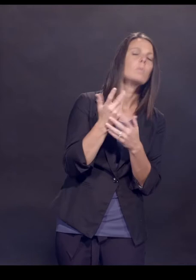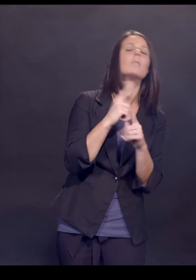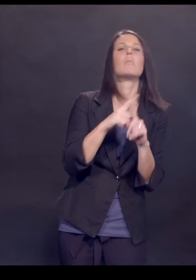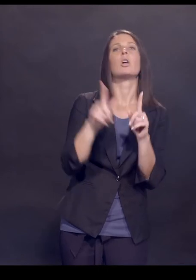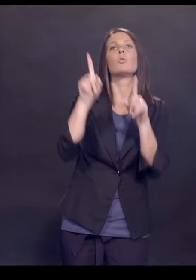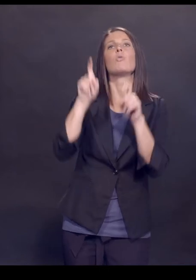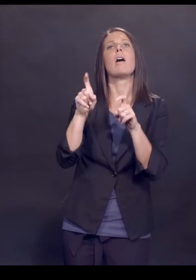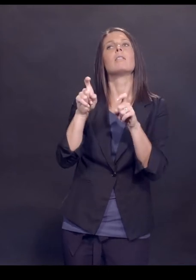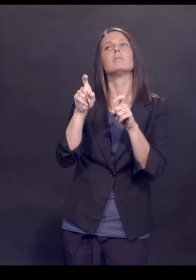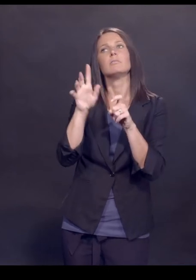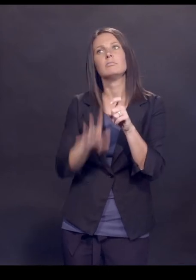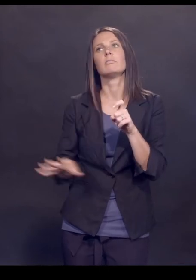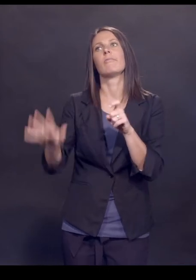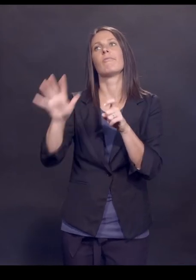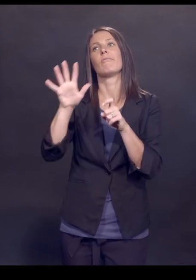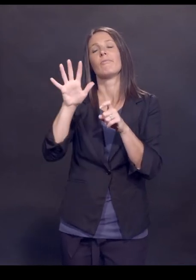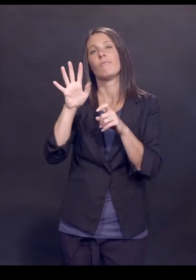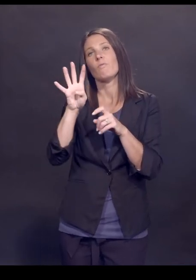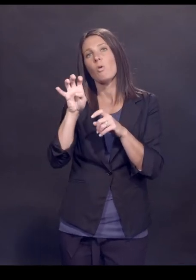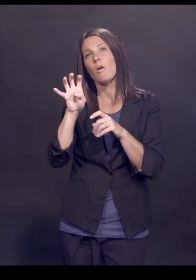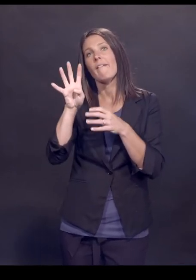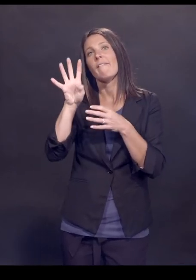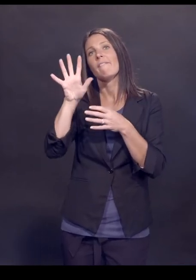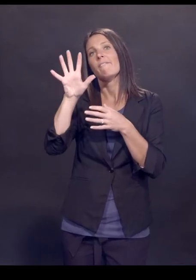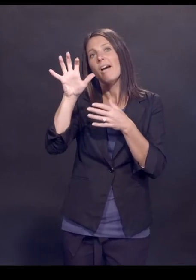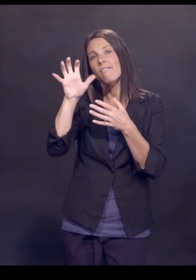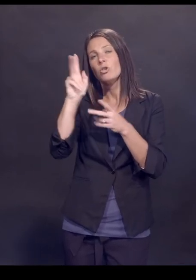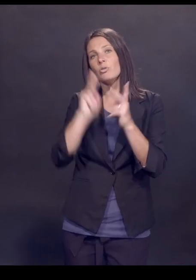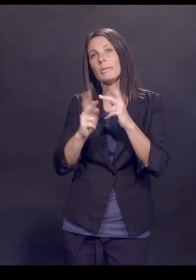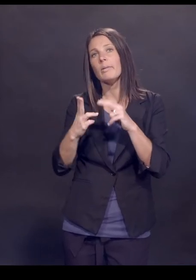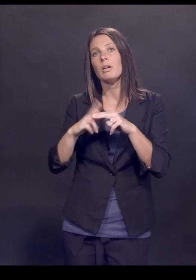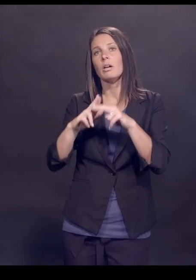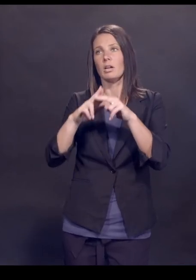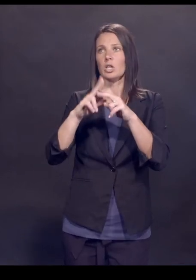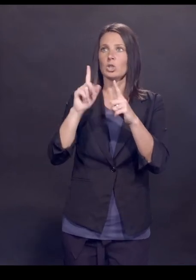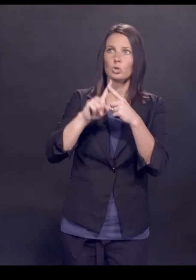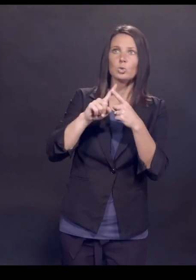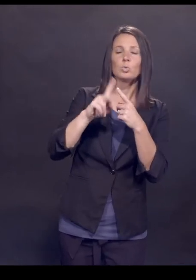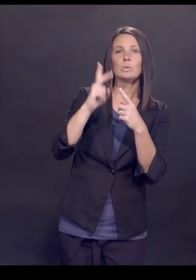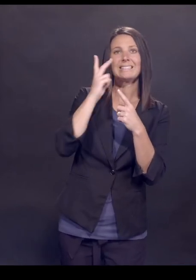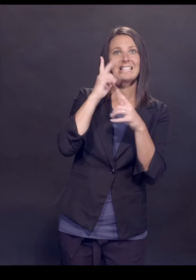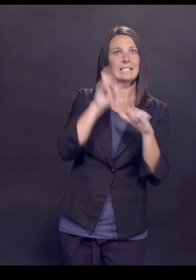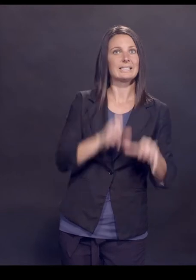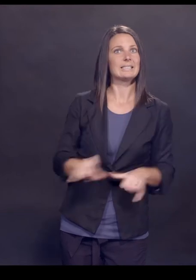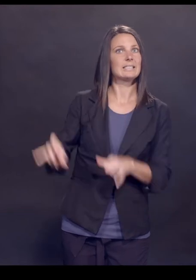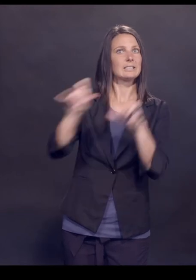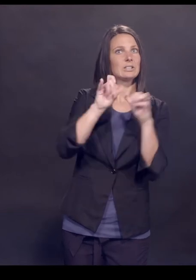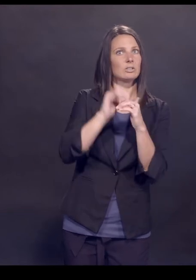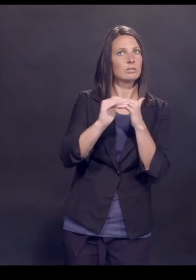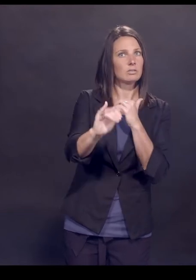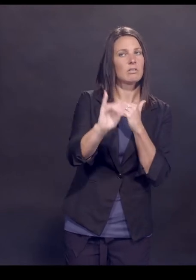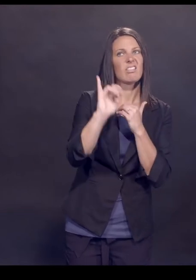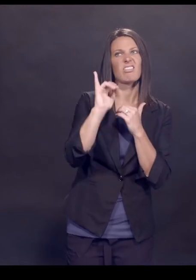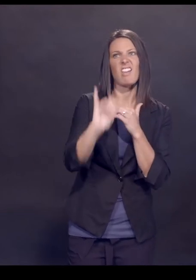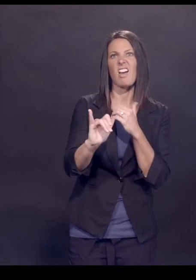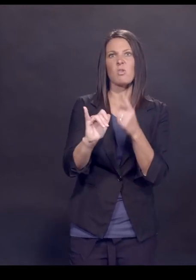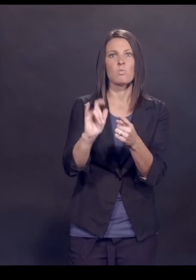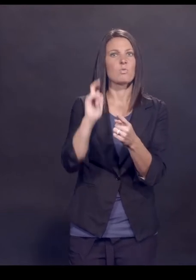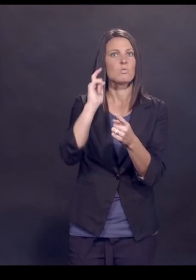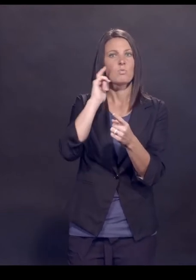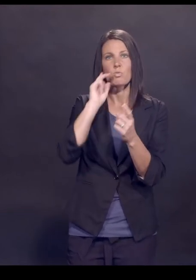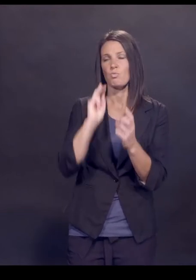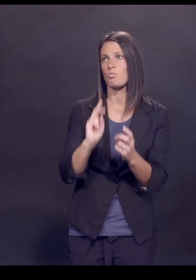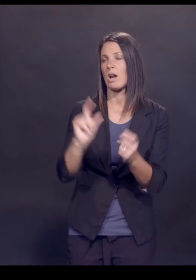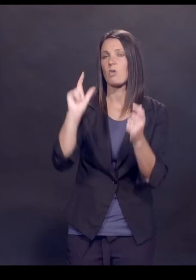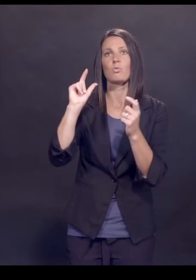in 400 people, 500 people to make sure you're consistently immunogenic. That was pretty much truncated where you went right